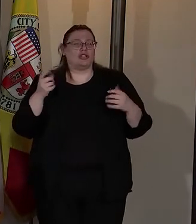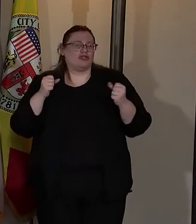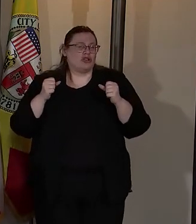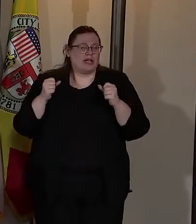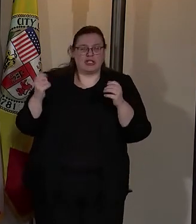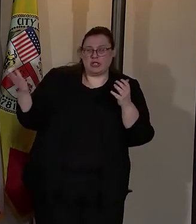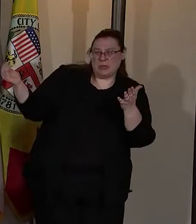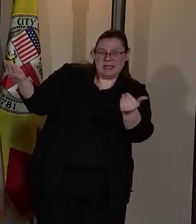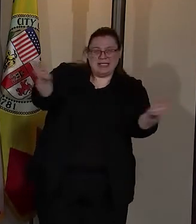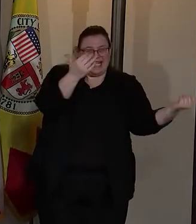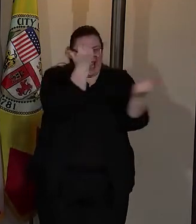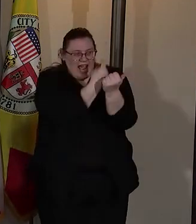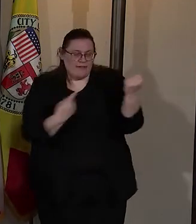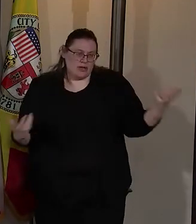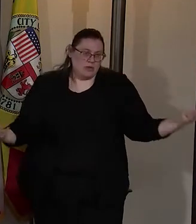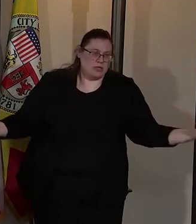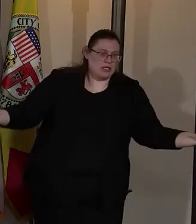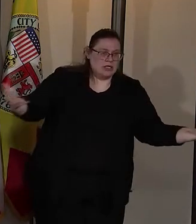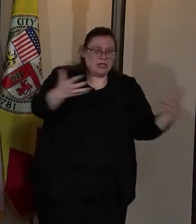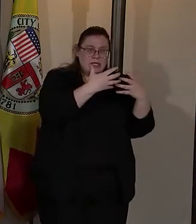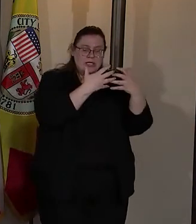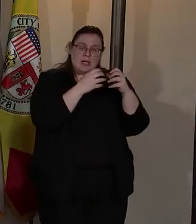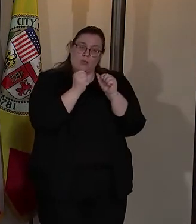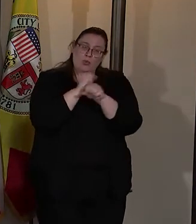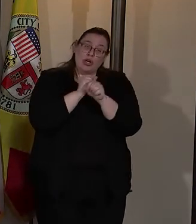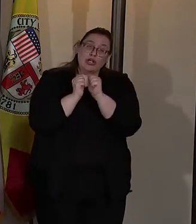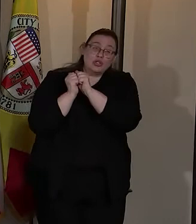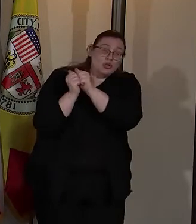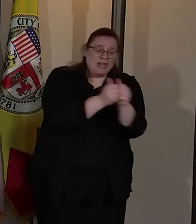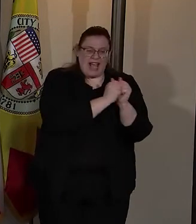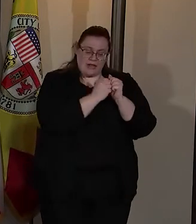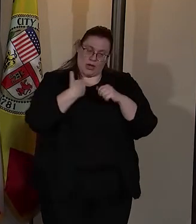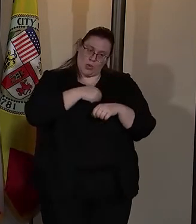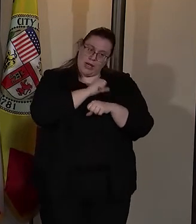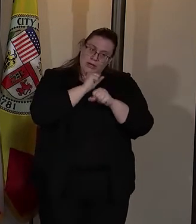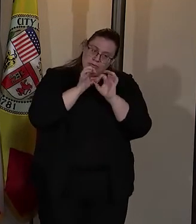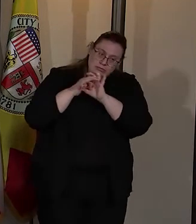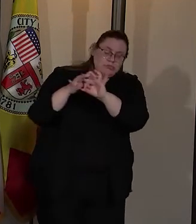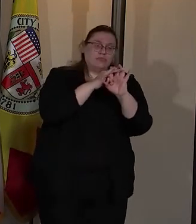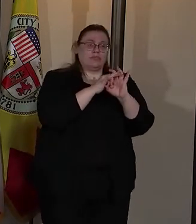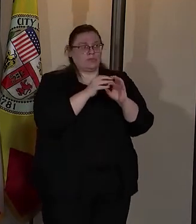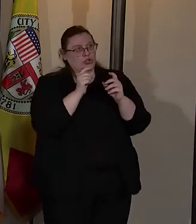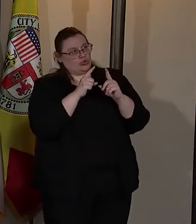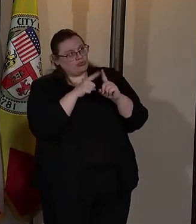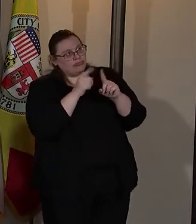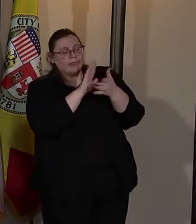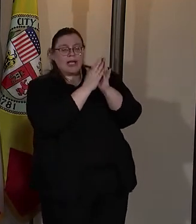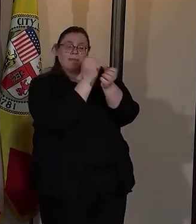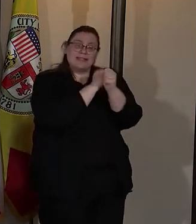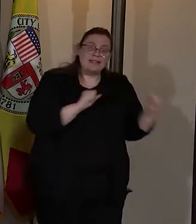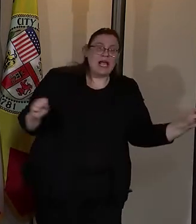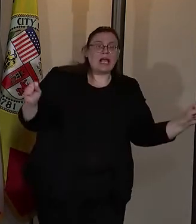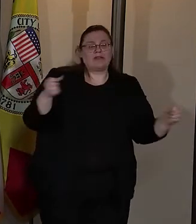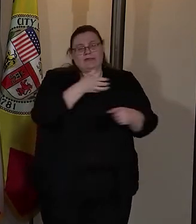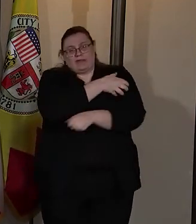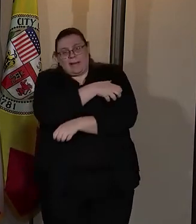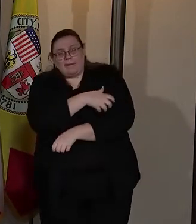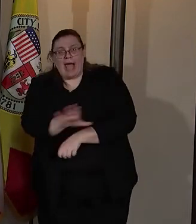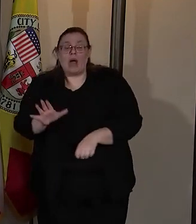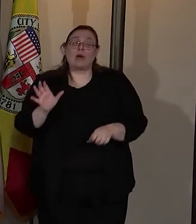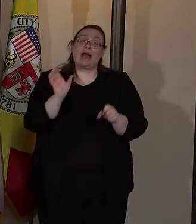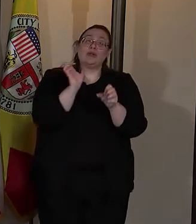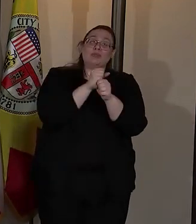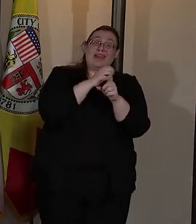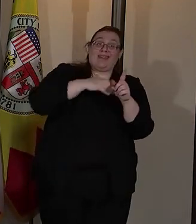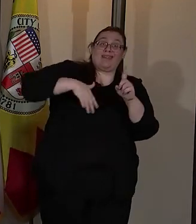in the boat together and you row. You row towards safety, you row toward empowerment, and you create the conditions.